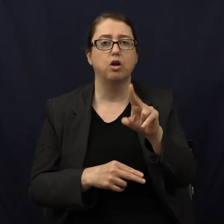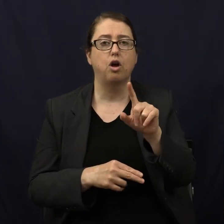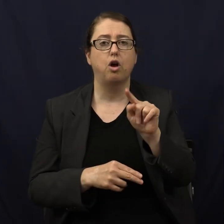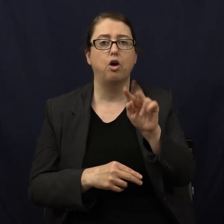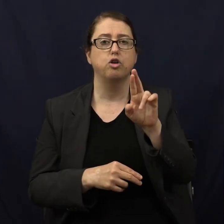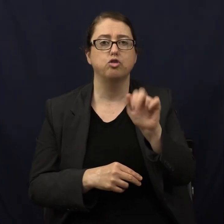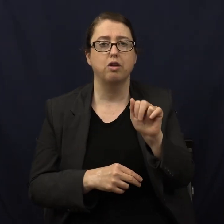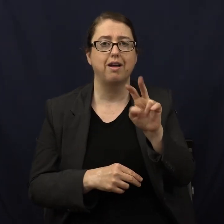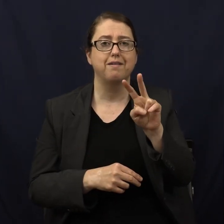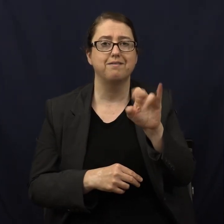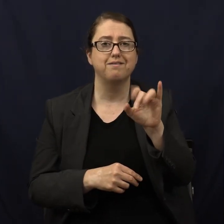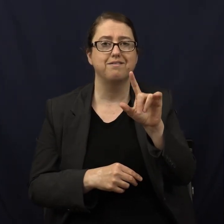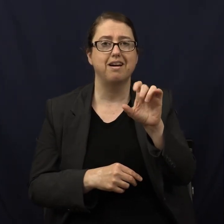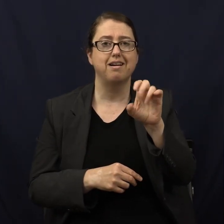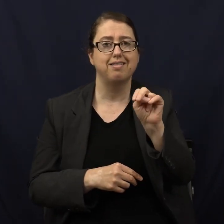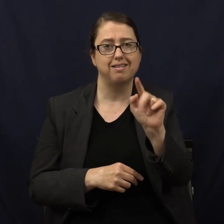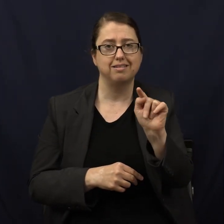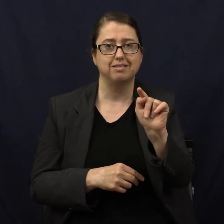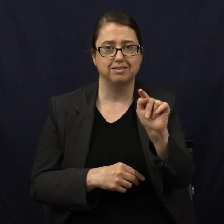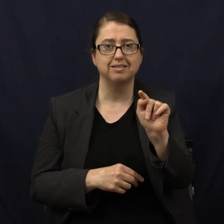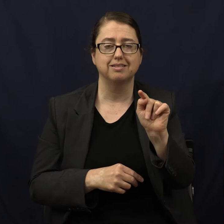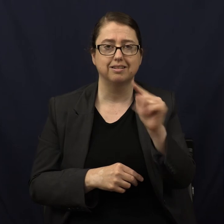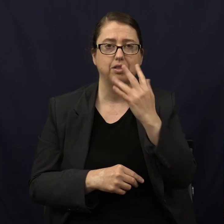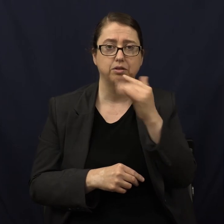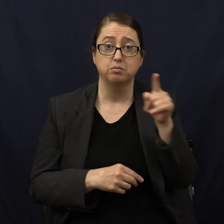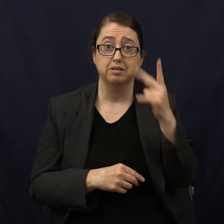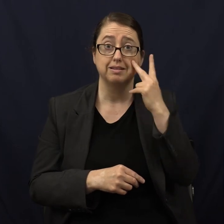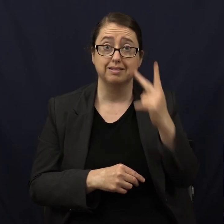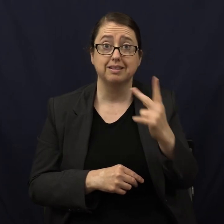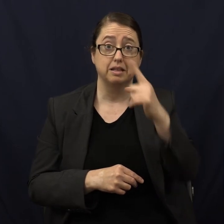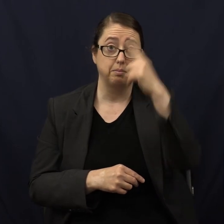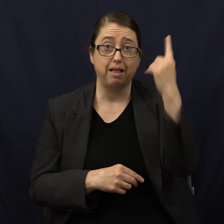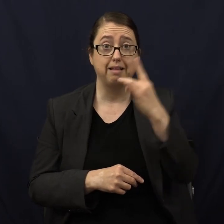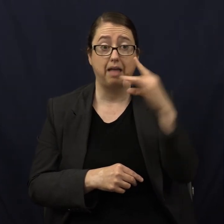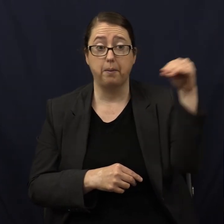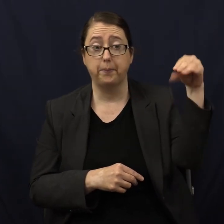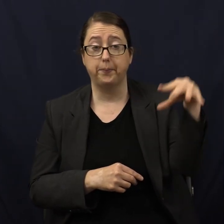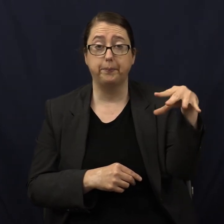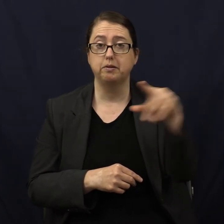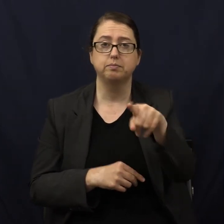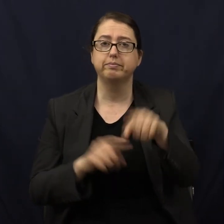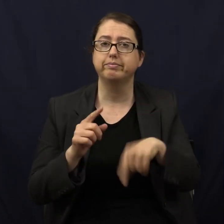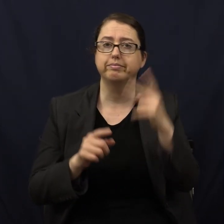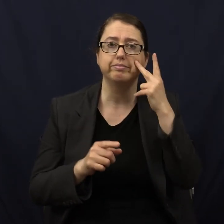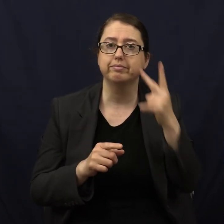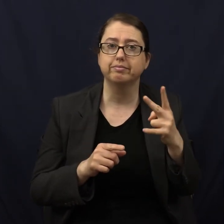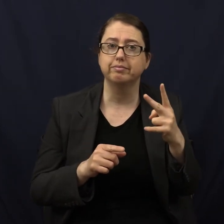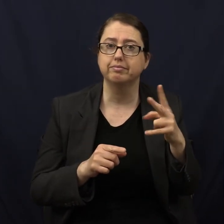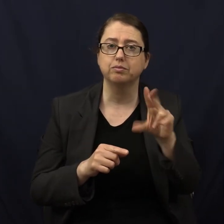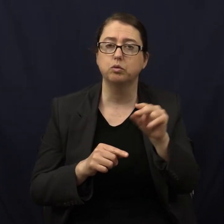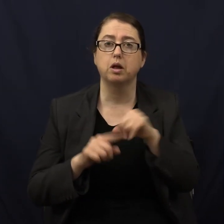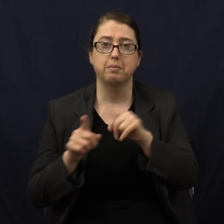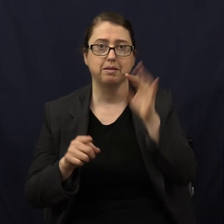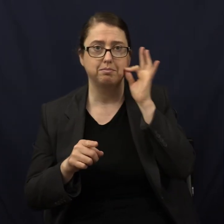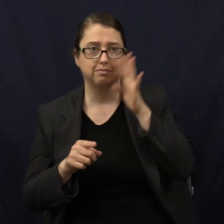Did you know that? Do you see the black light that someone's bringing over by it? You can't see this, but they can.